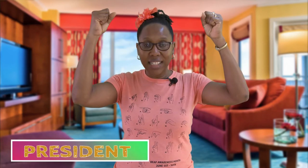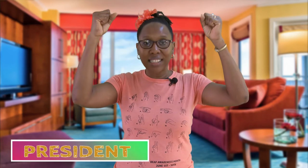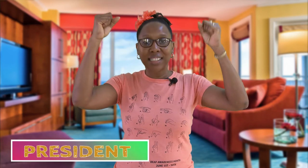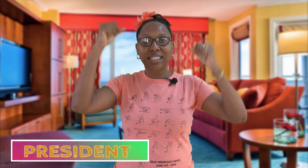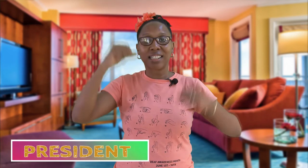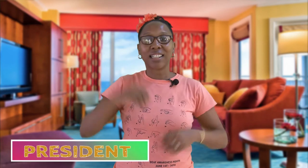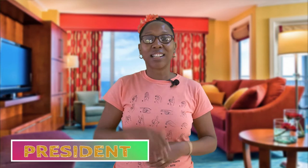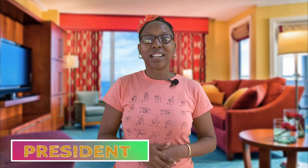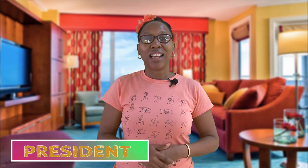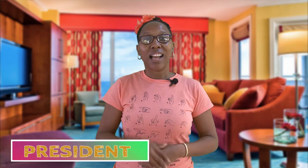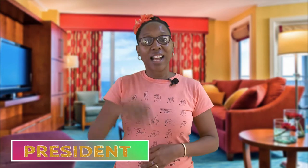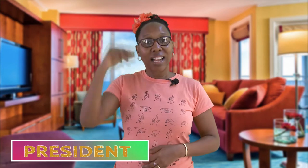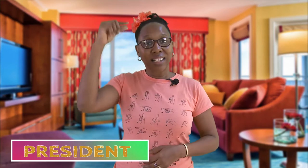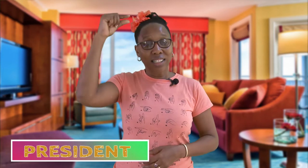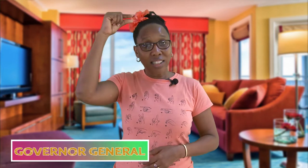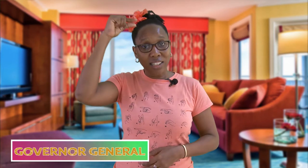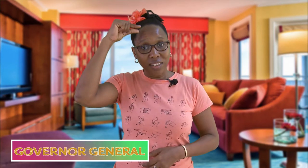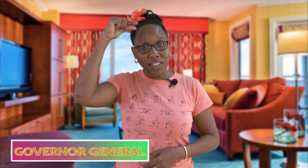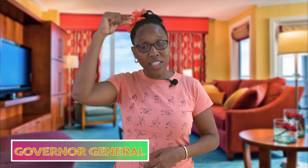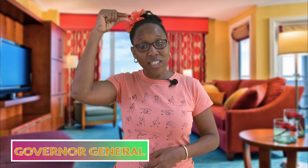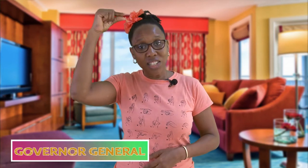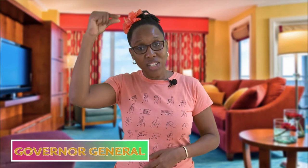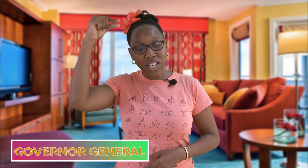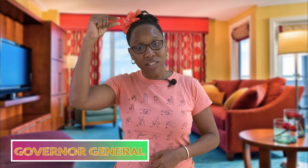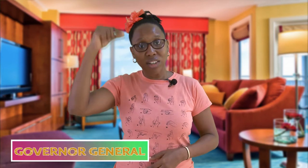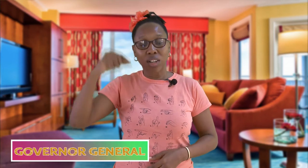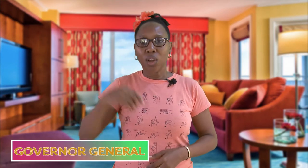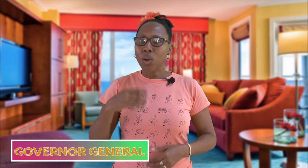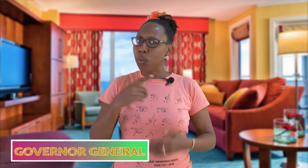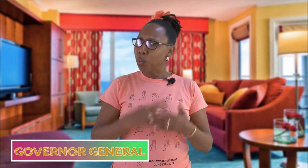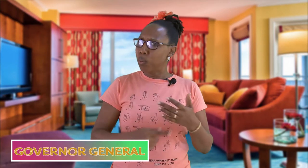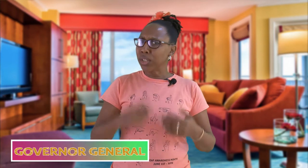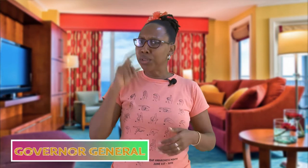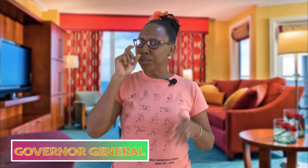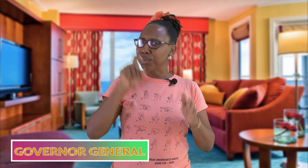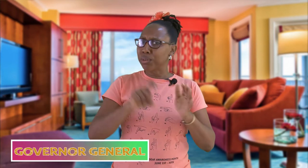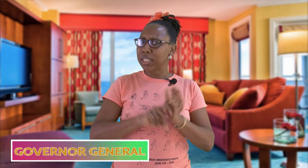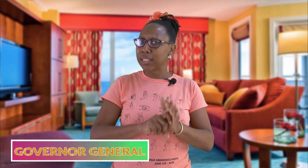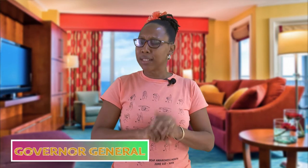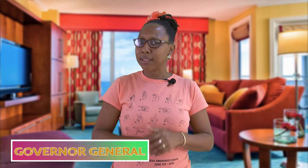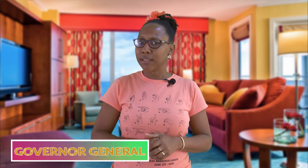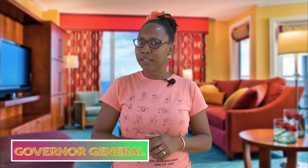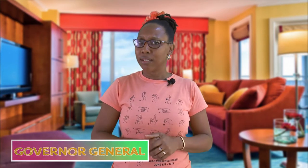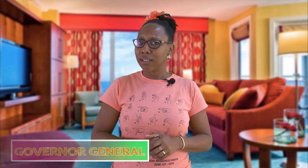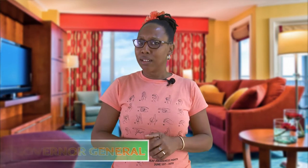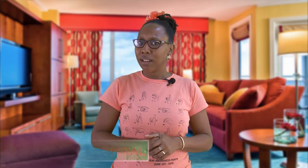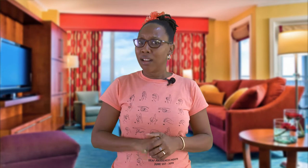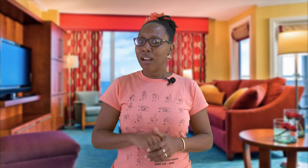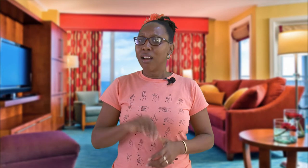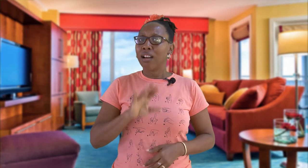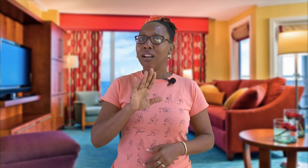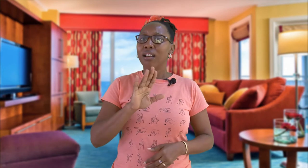president and governor general what do you notice ah